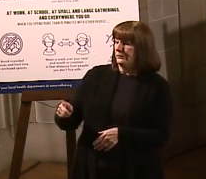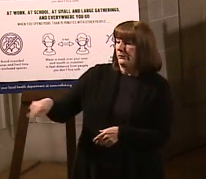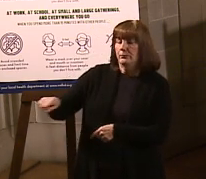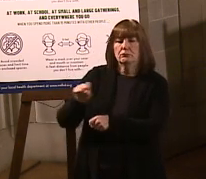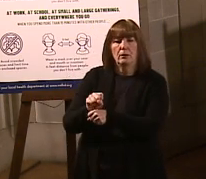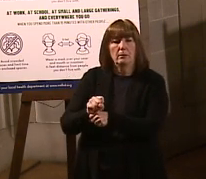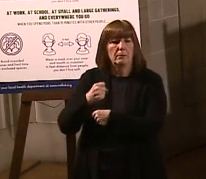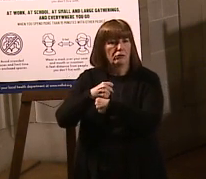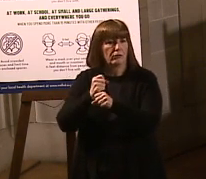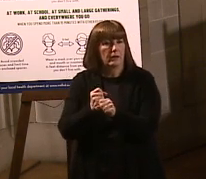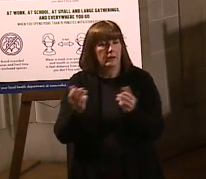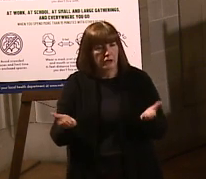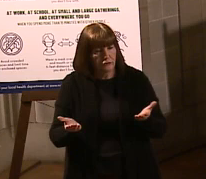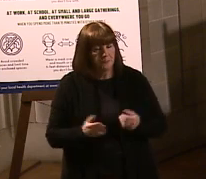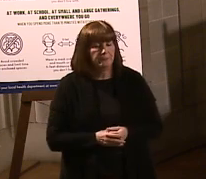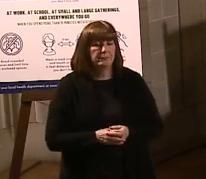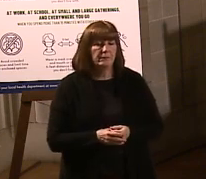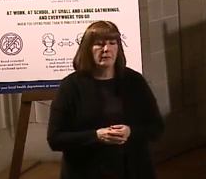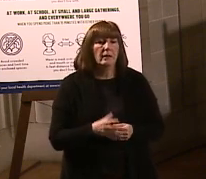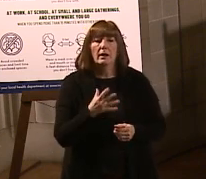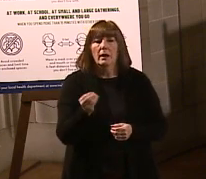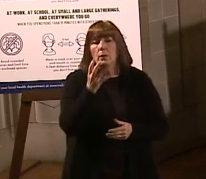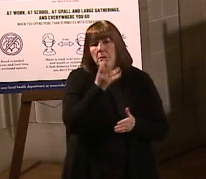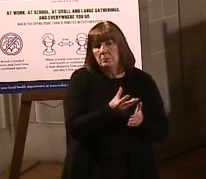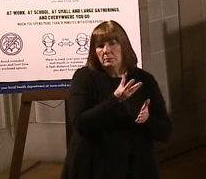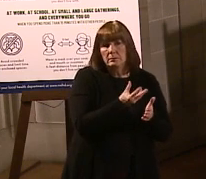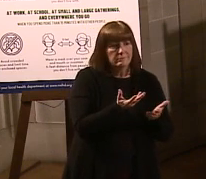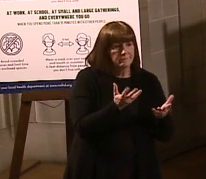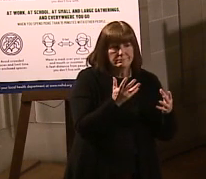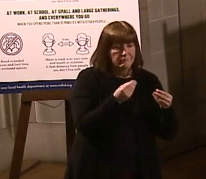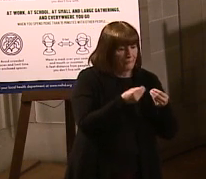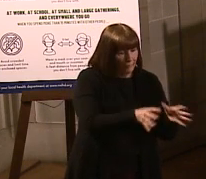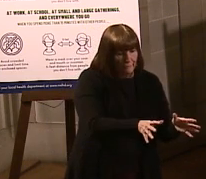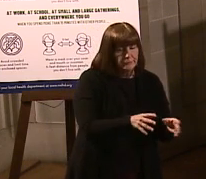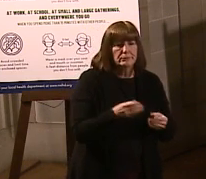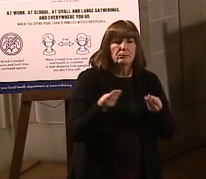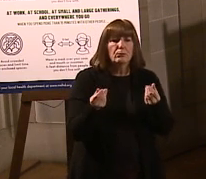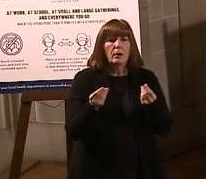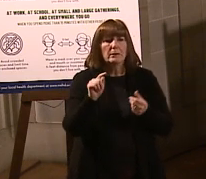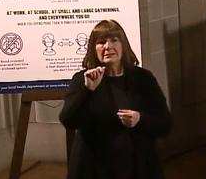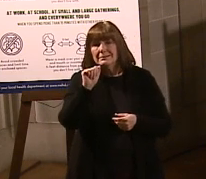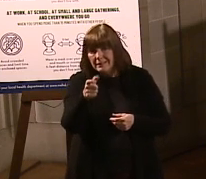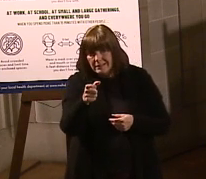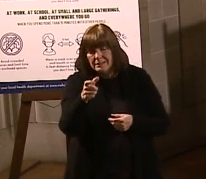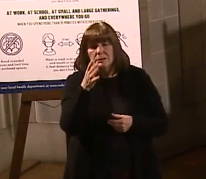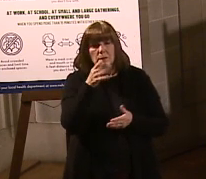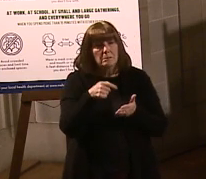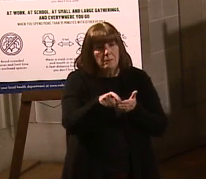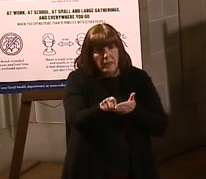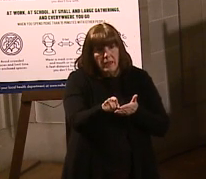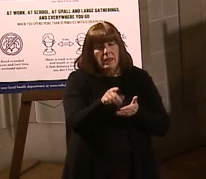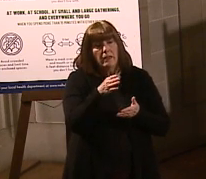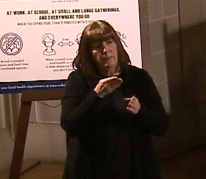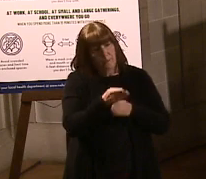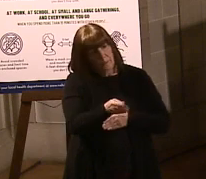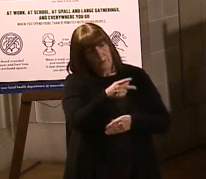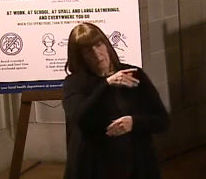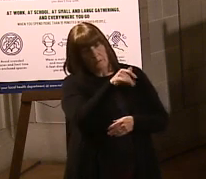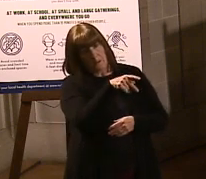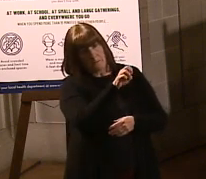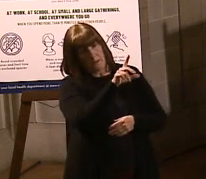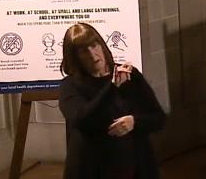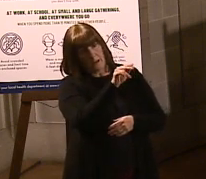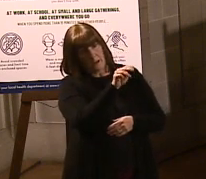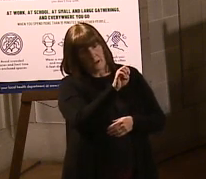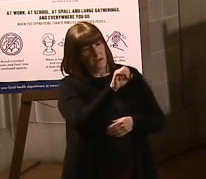created here. We're also going to be missing out on the property taxes that would be paid by the pipeline if it ends up not being